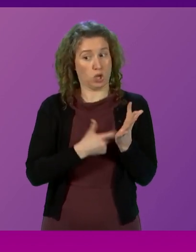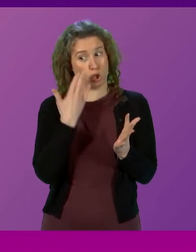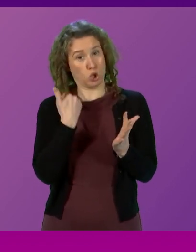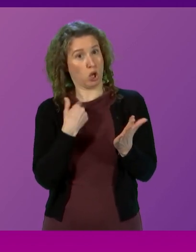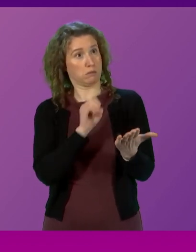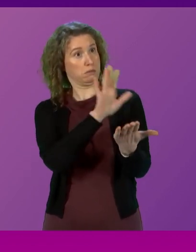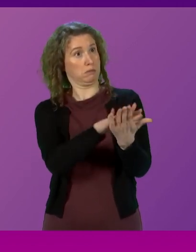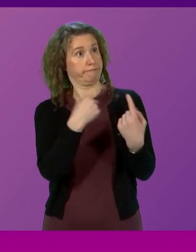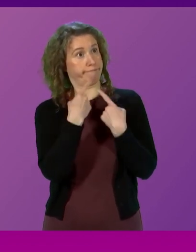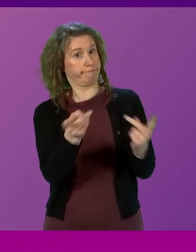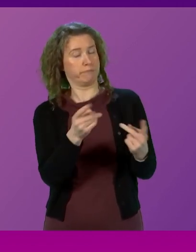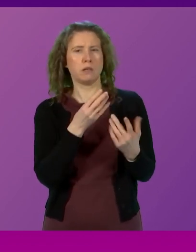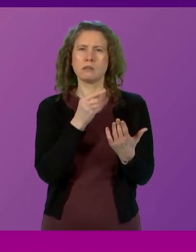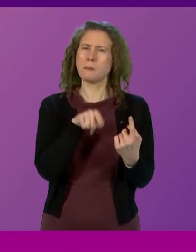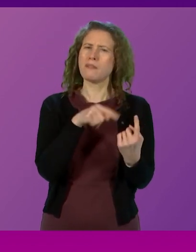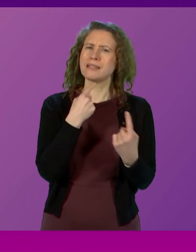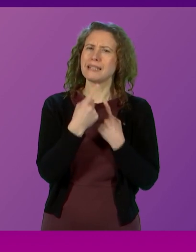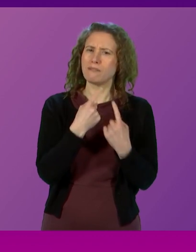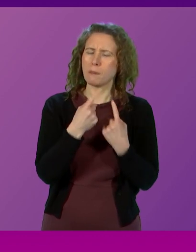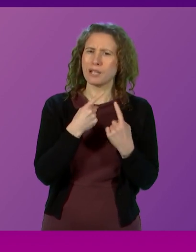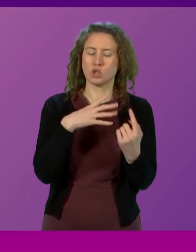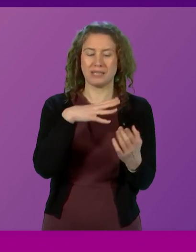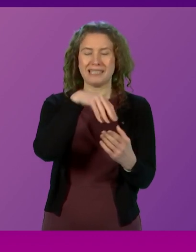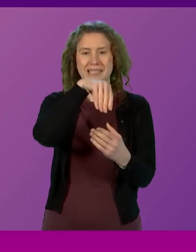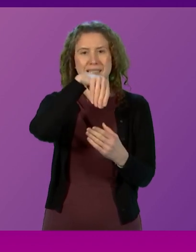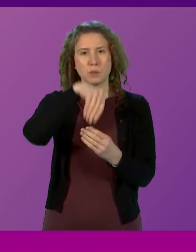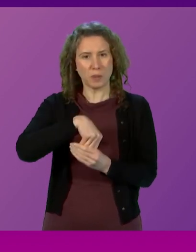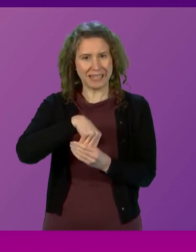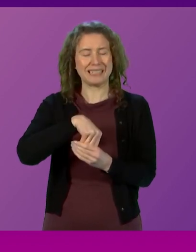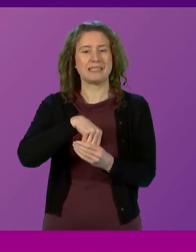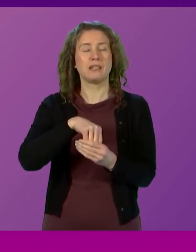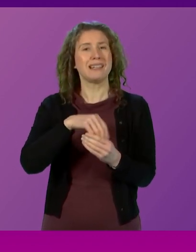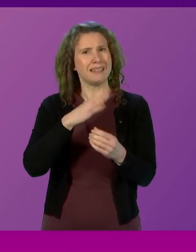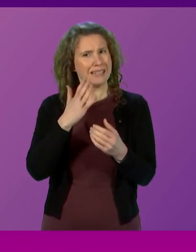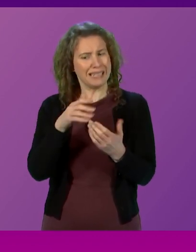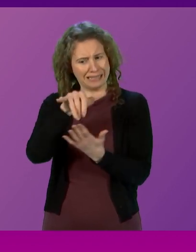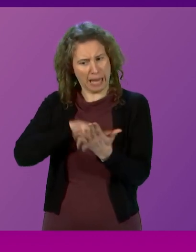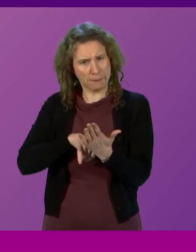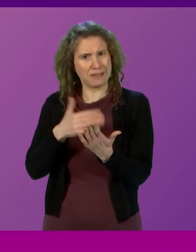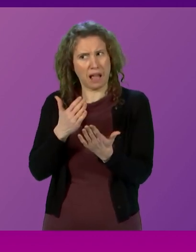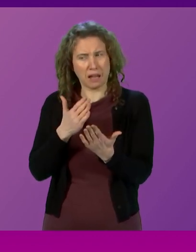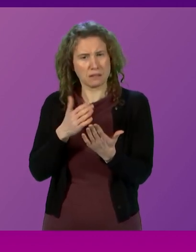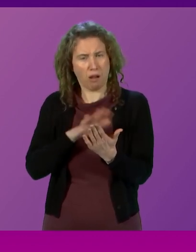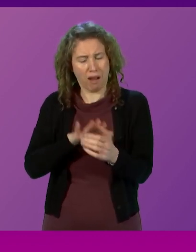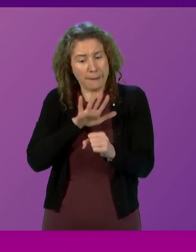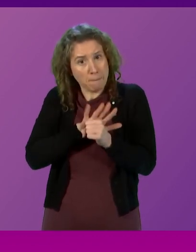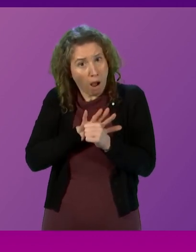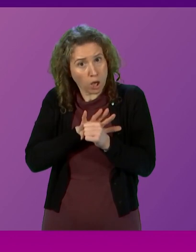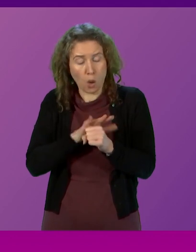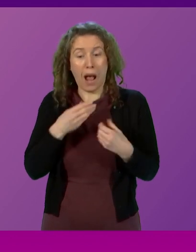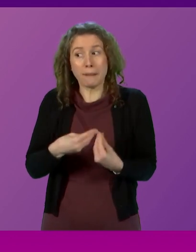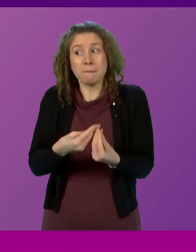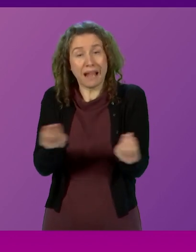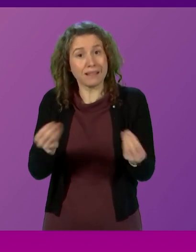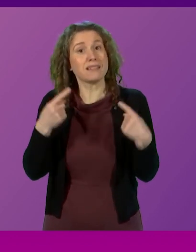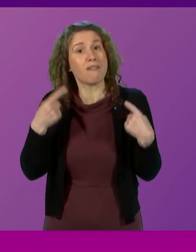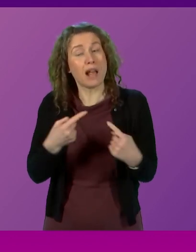public domain, some of that information is contained within the embargoed statements that I make available in advance